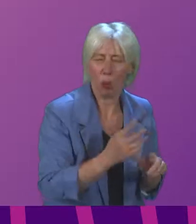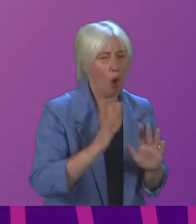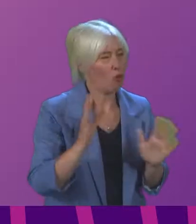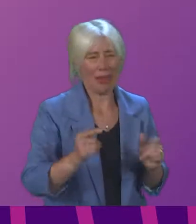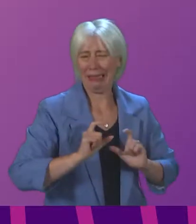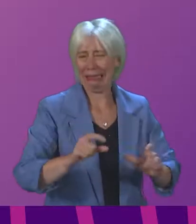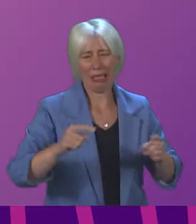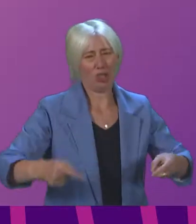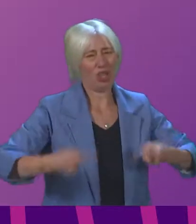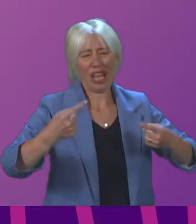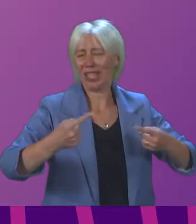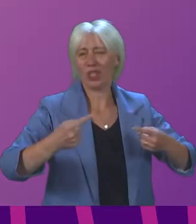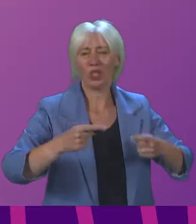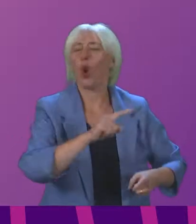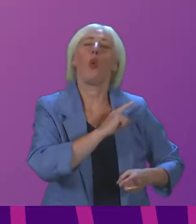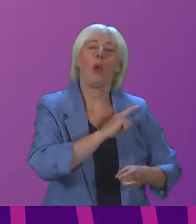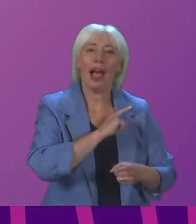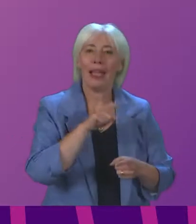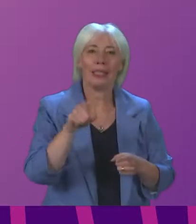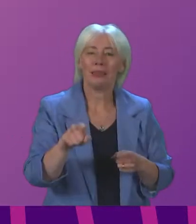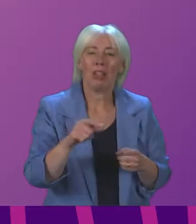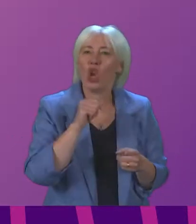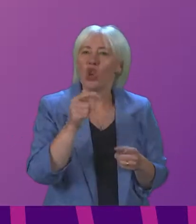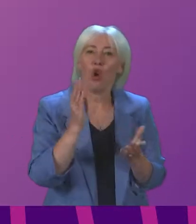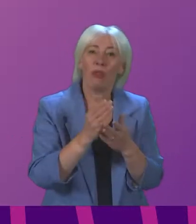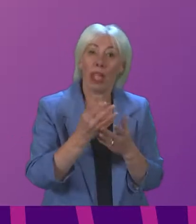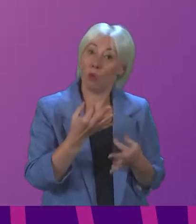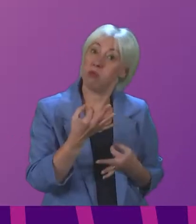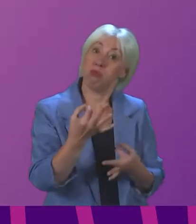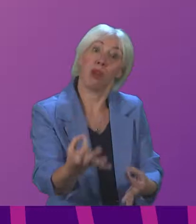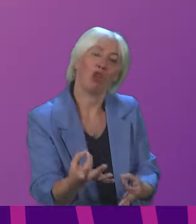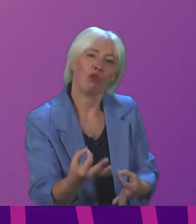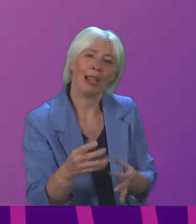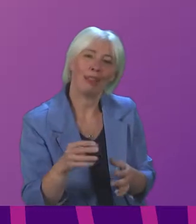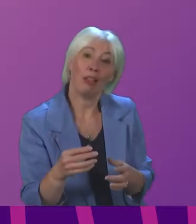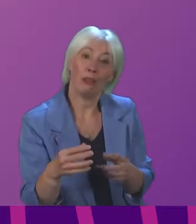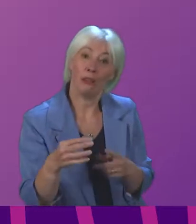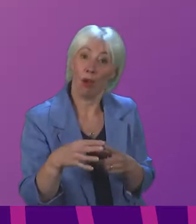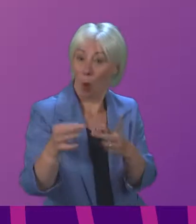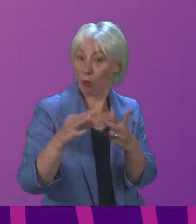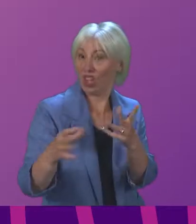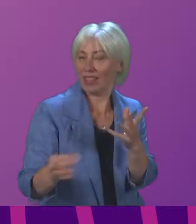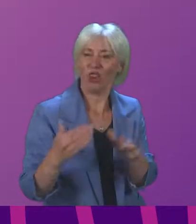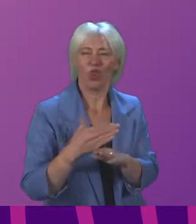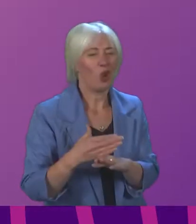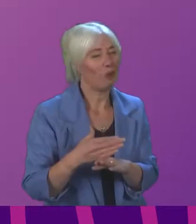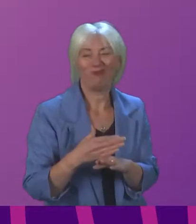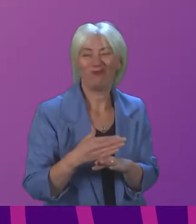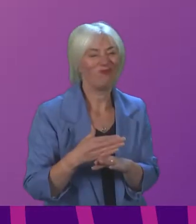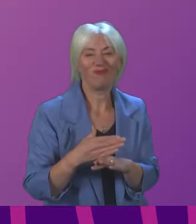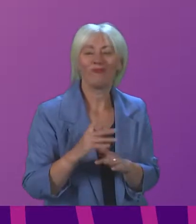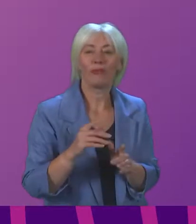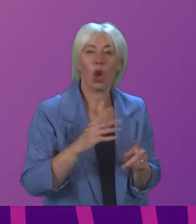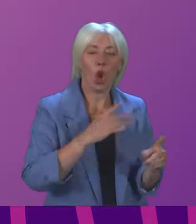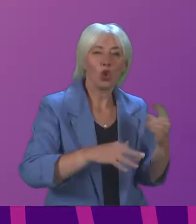challenge is that working in social care simply isn't an attractive enough option for many. Currently, social care cannot